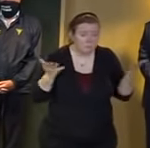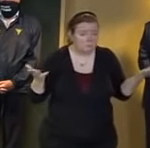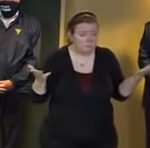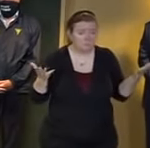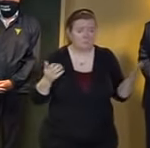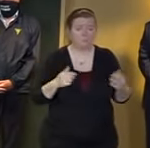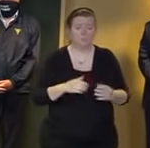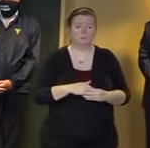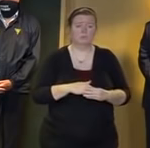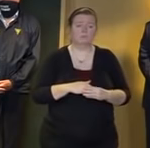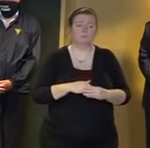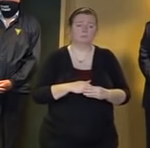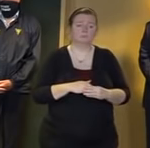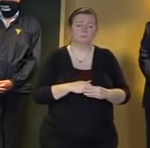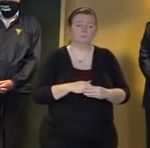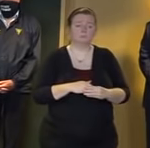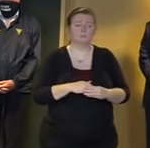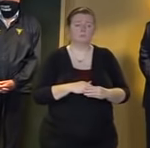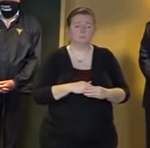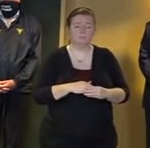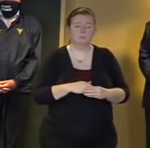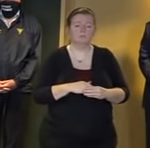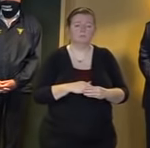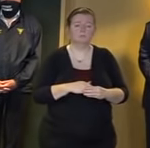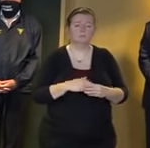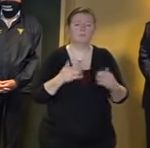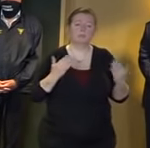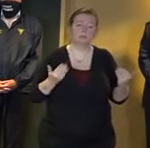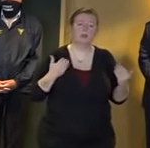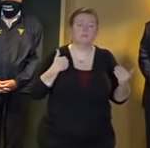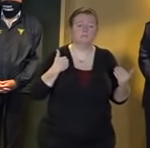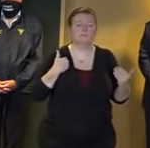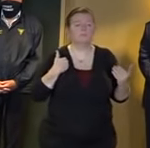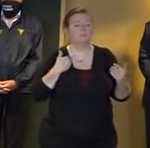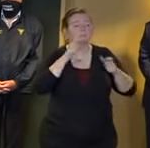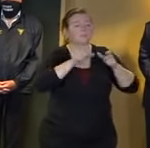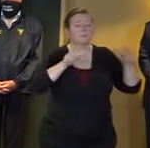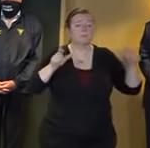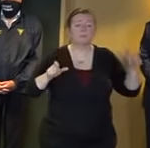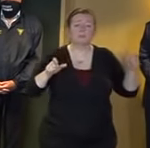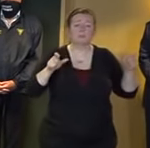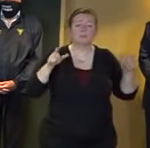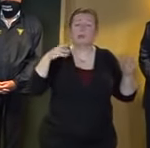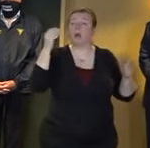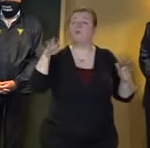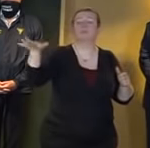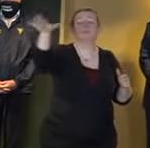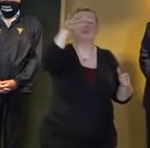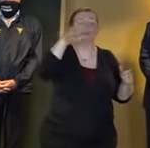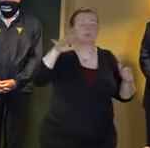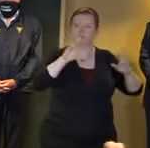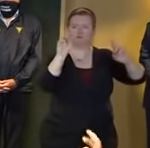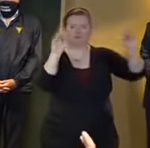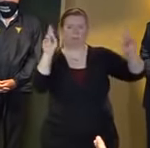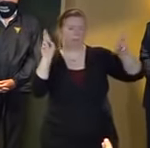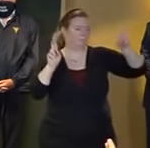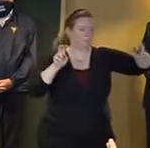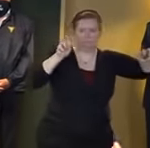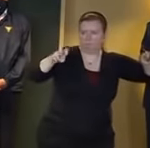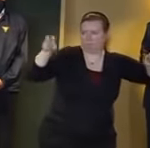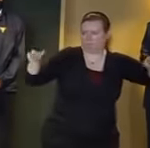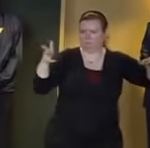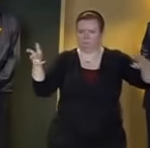as the governor also mentioned a minimal amount of people out right now and we do expect that number to